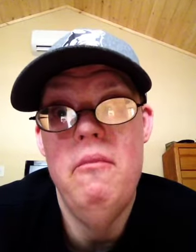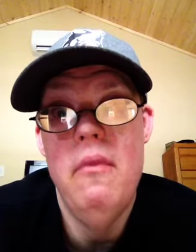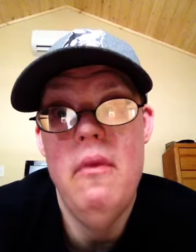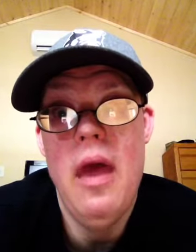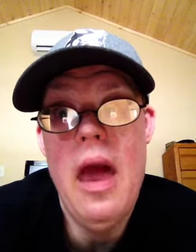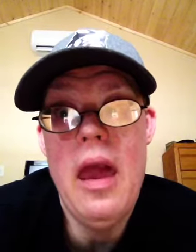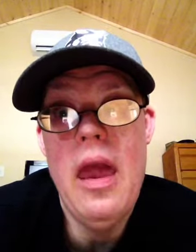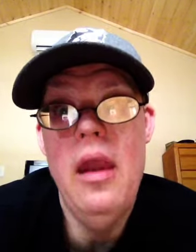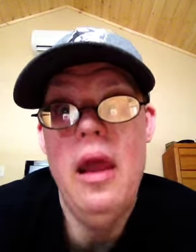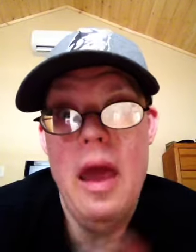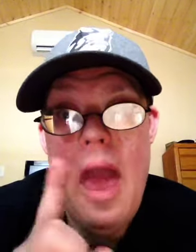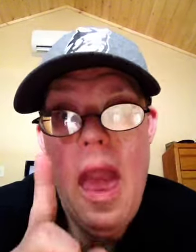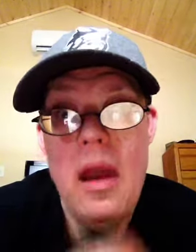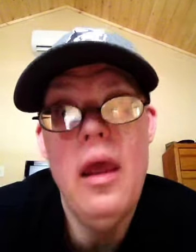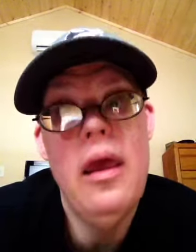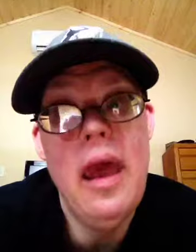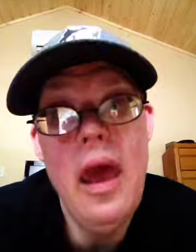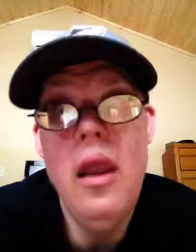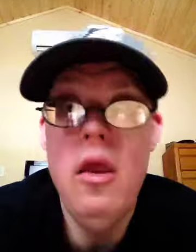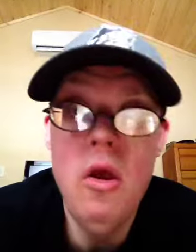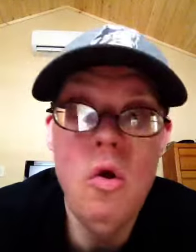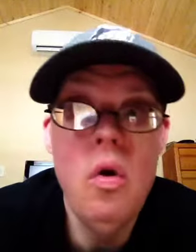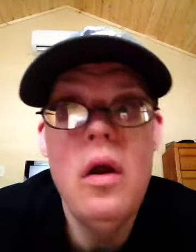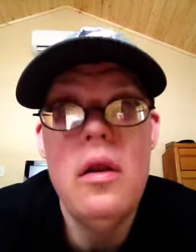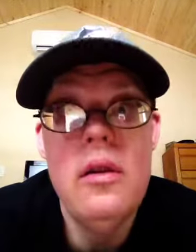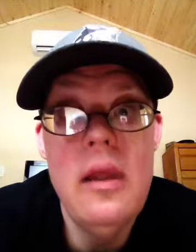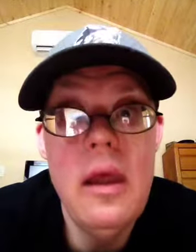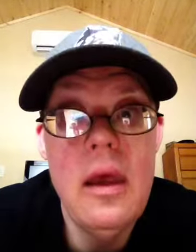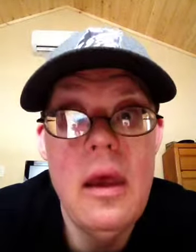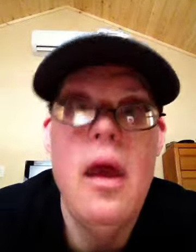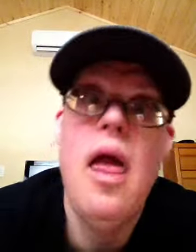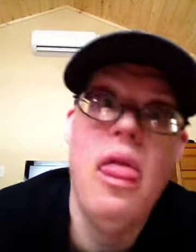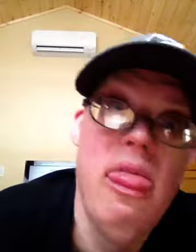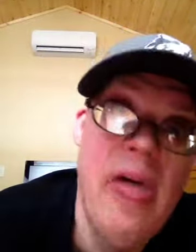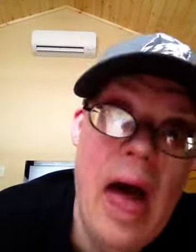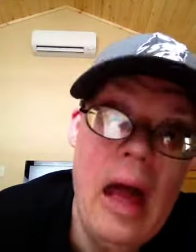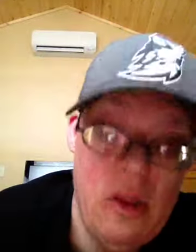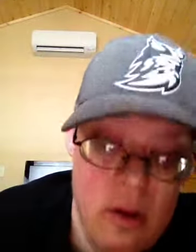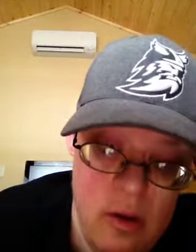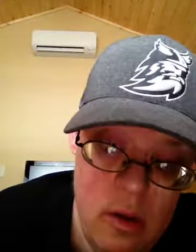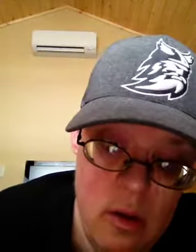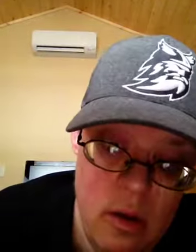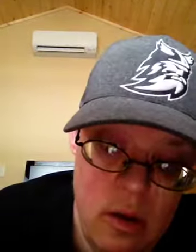Can, and can you dig that? Kelly Cup. see